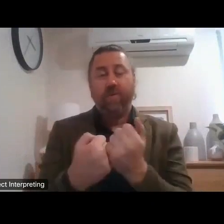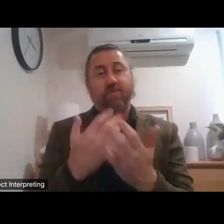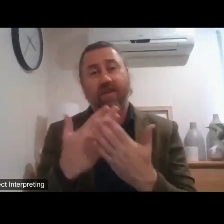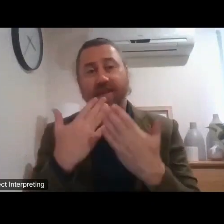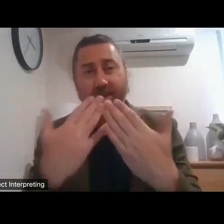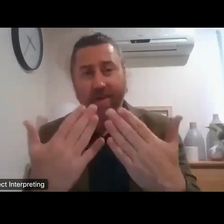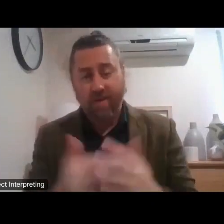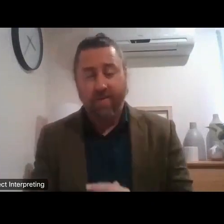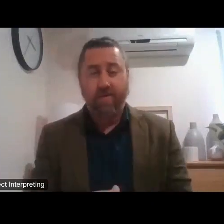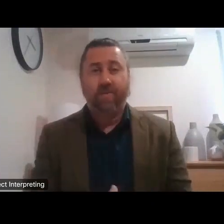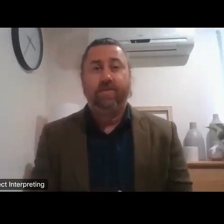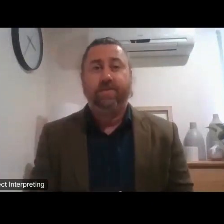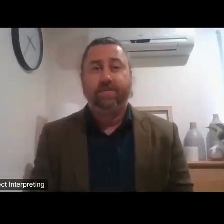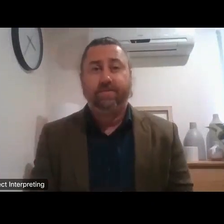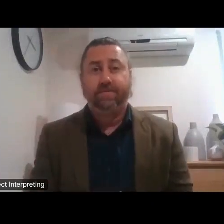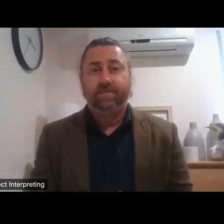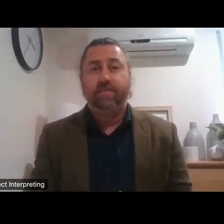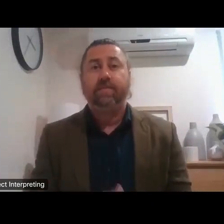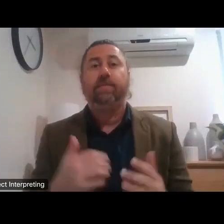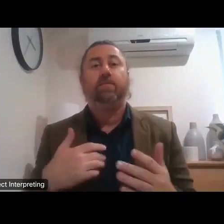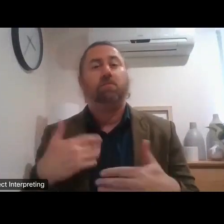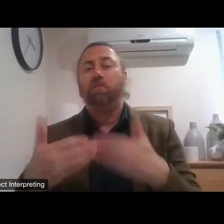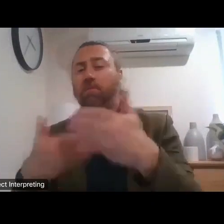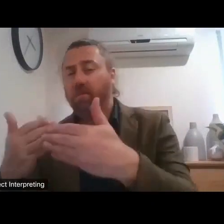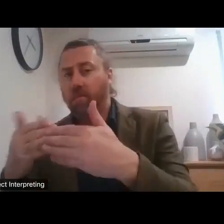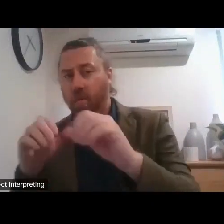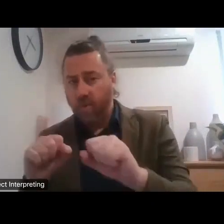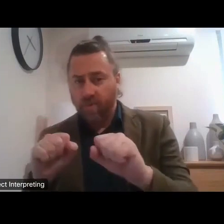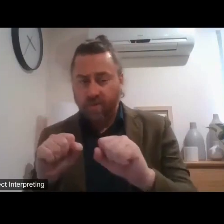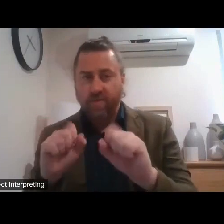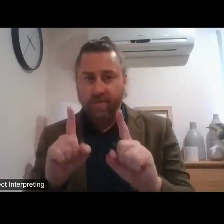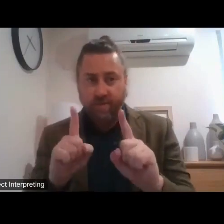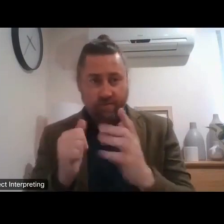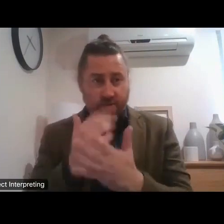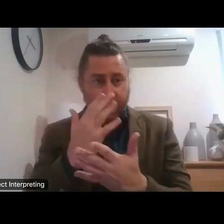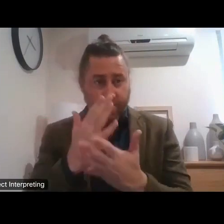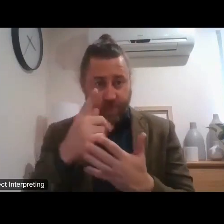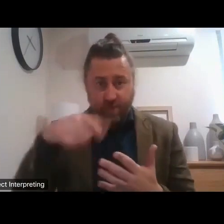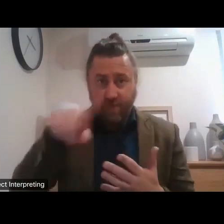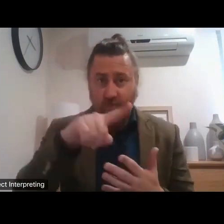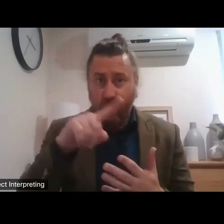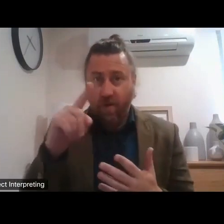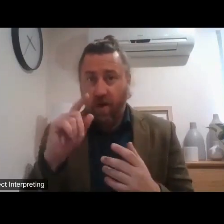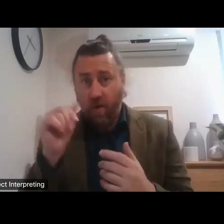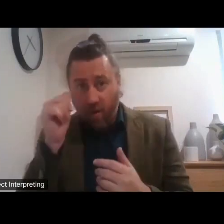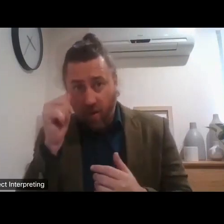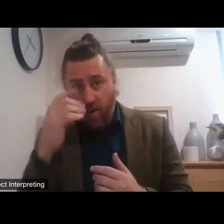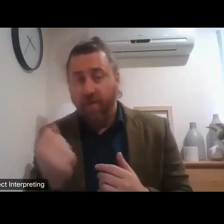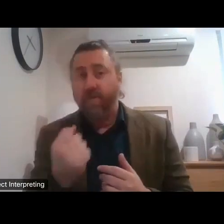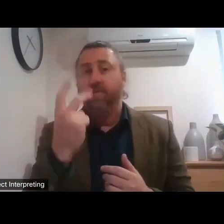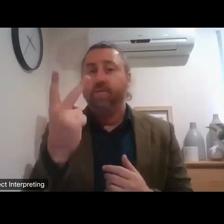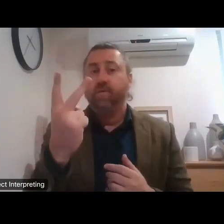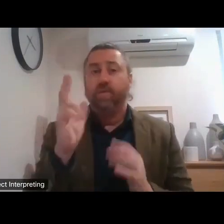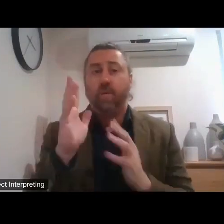Before we get into it much more, I just wanted to let everybody know that we have two Auslan